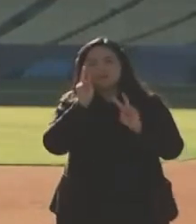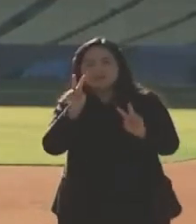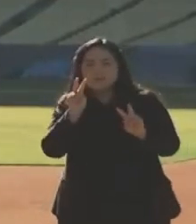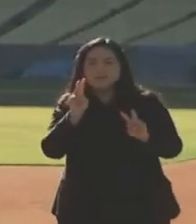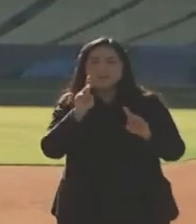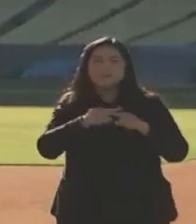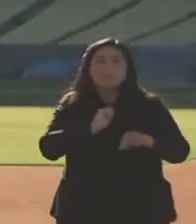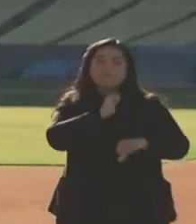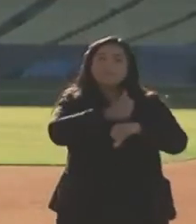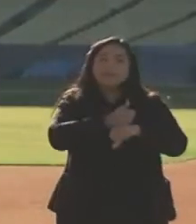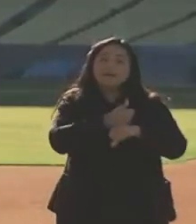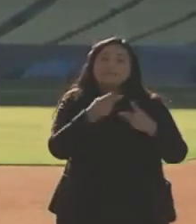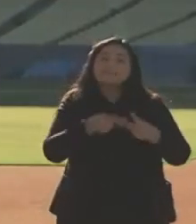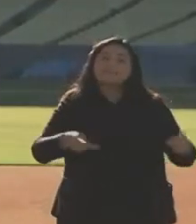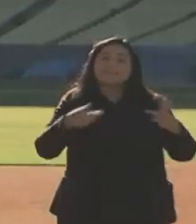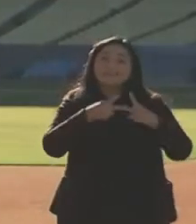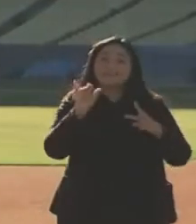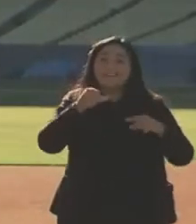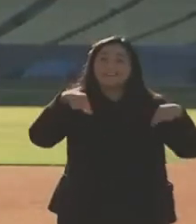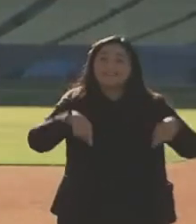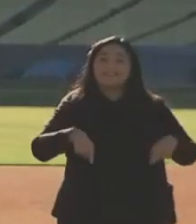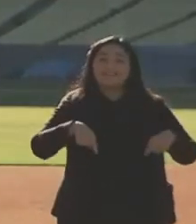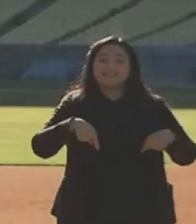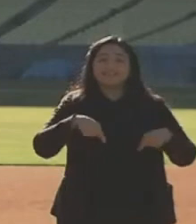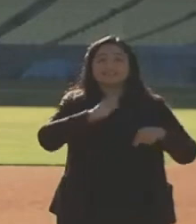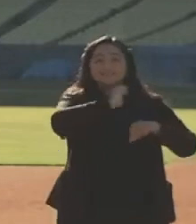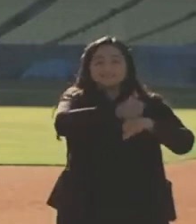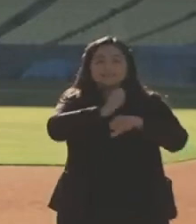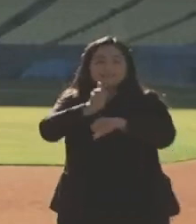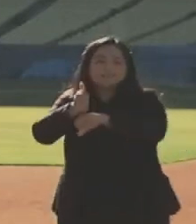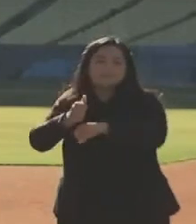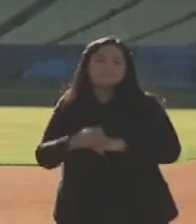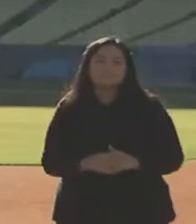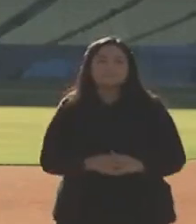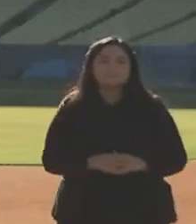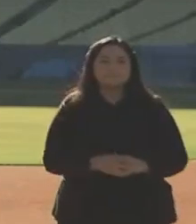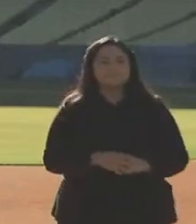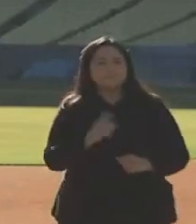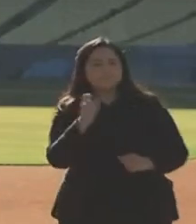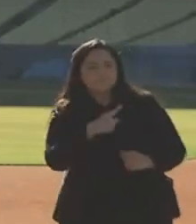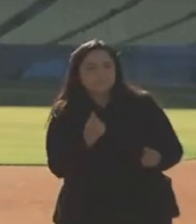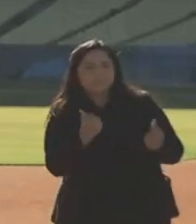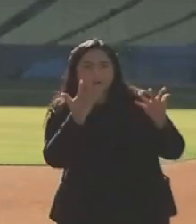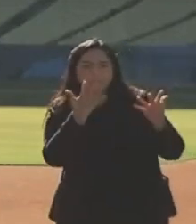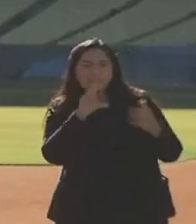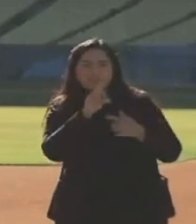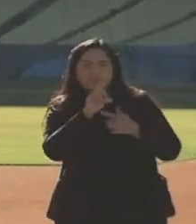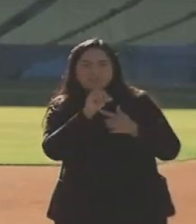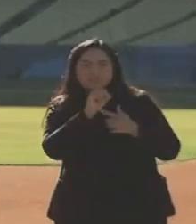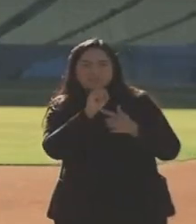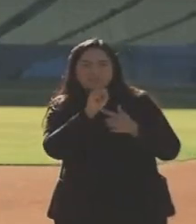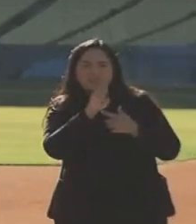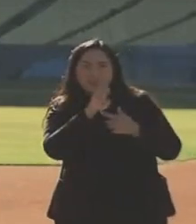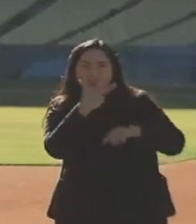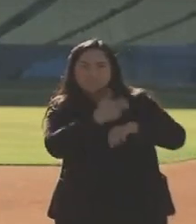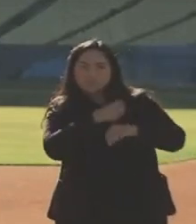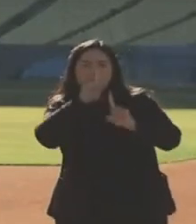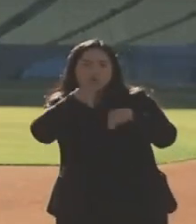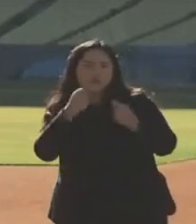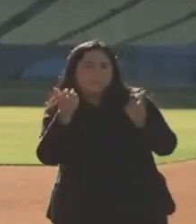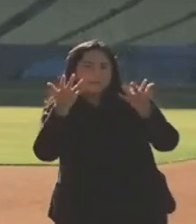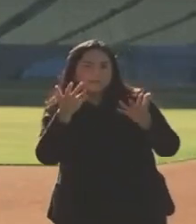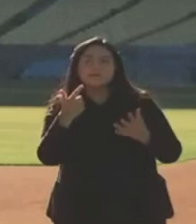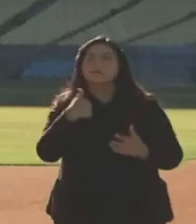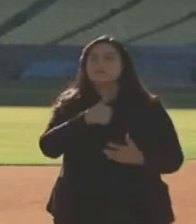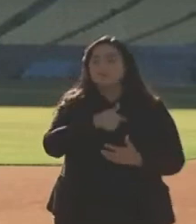like this to increase that throughput. And how many doses have you ordered? And how many more we have? We've